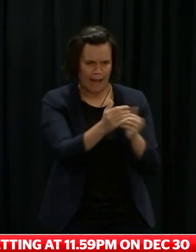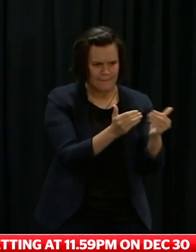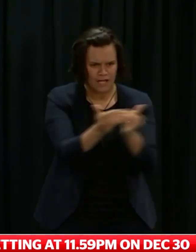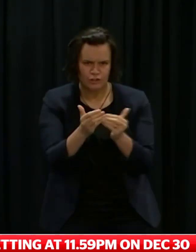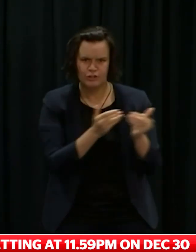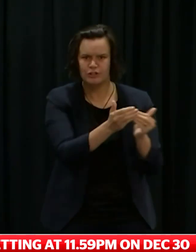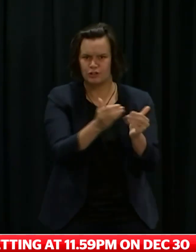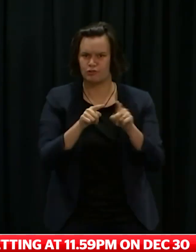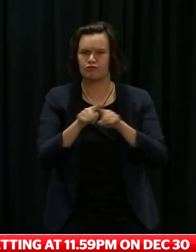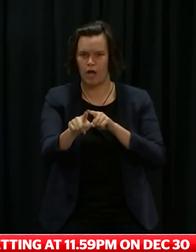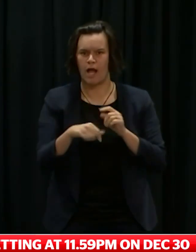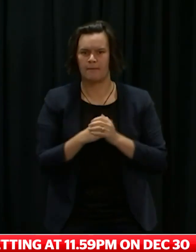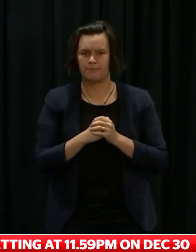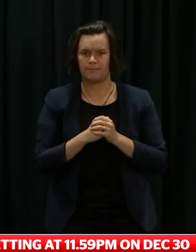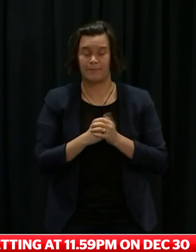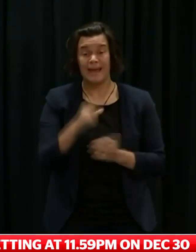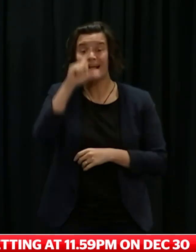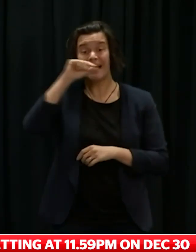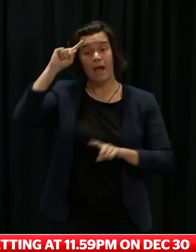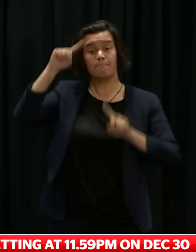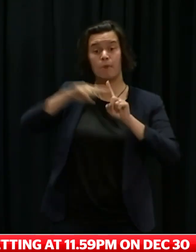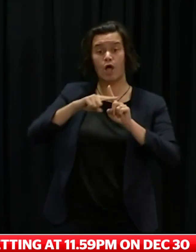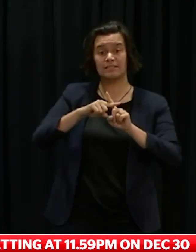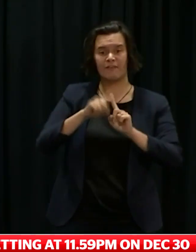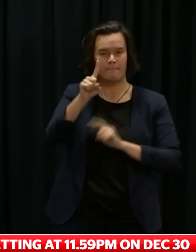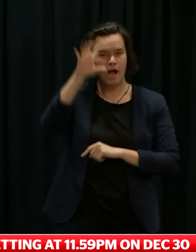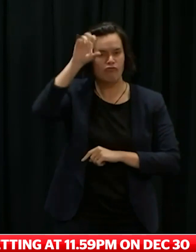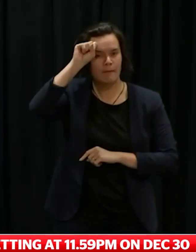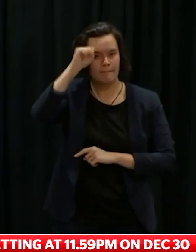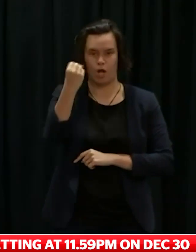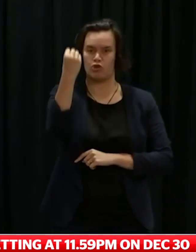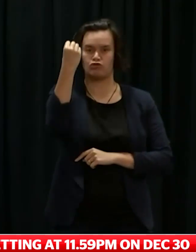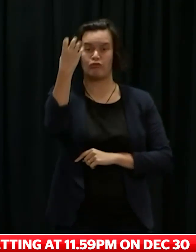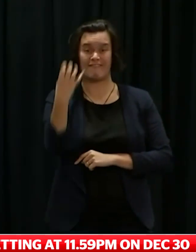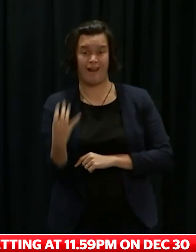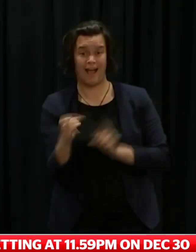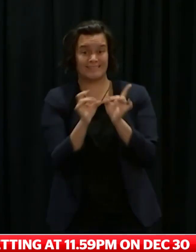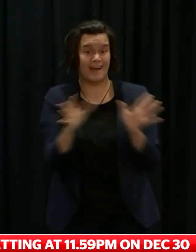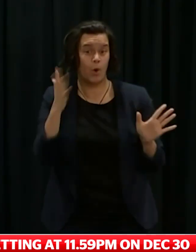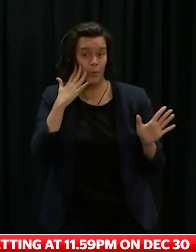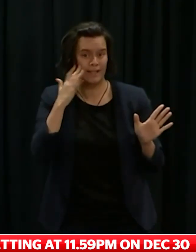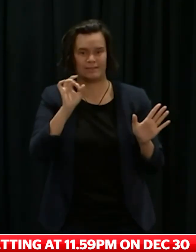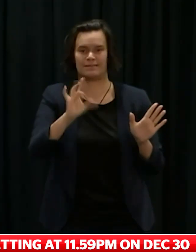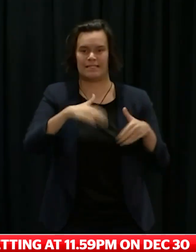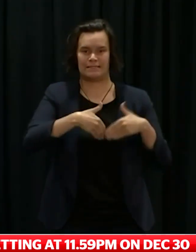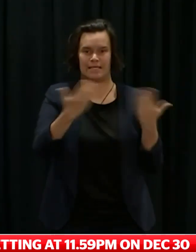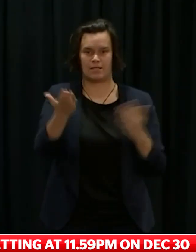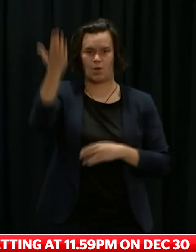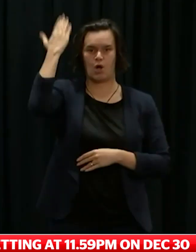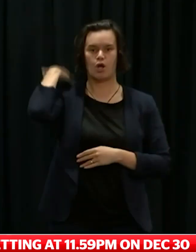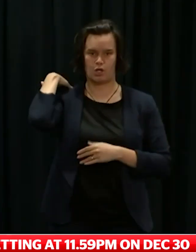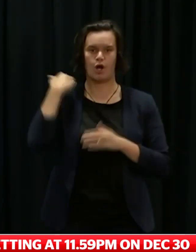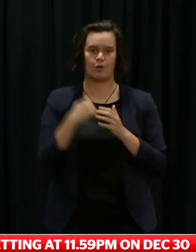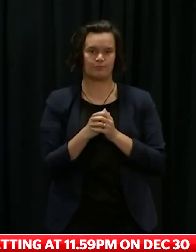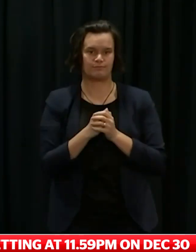while there is good cause for optimism, we only moved into the new COVID protection framework just 10 days ago, which doesn't